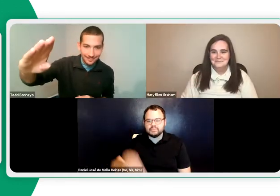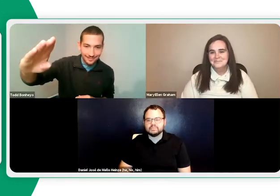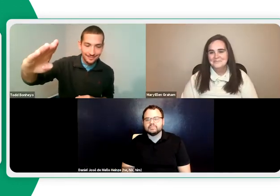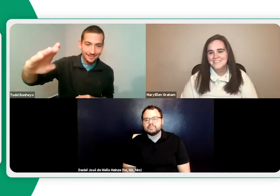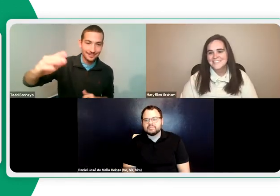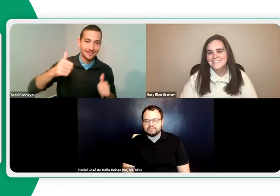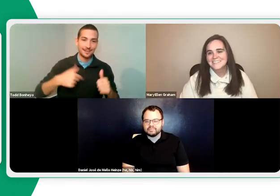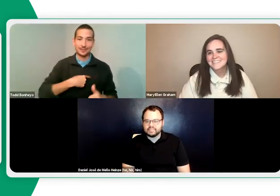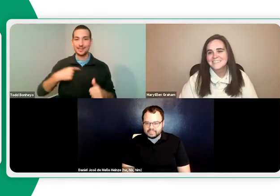Hello.